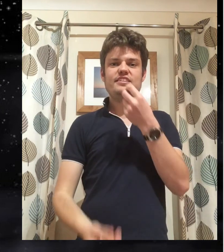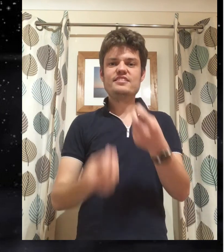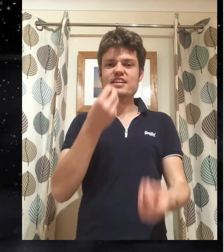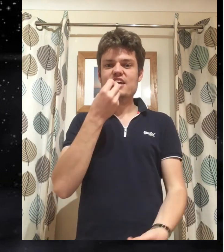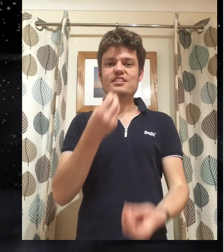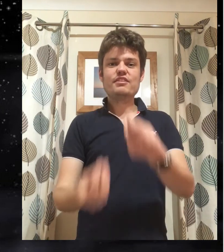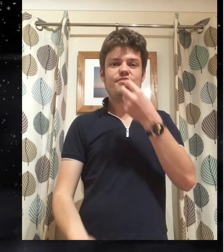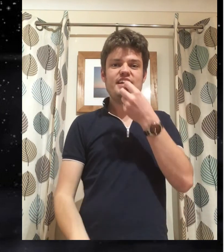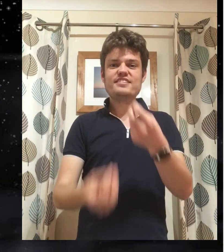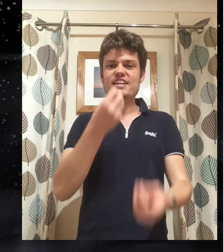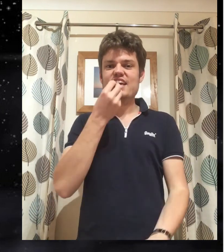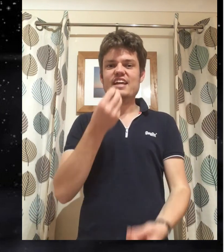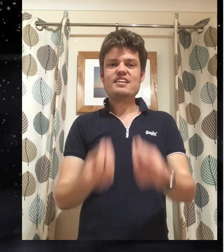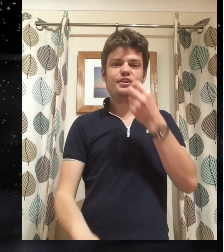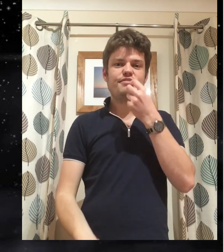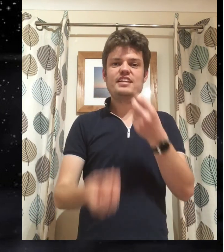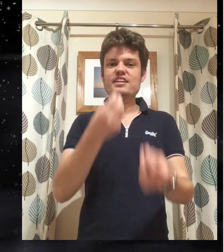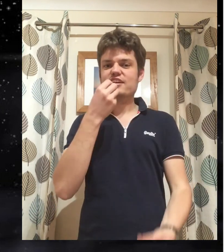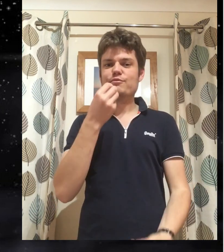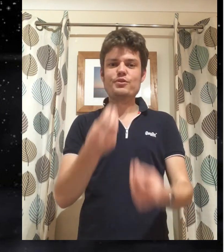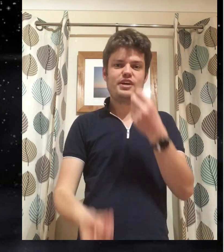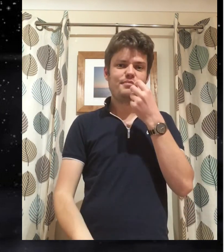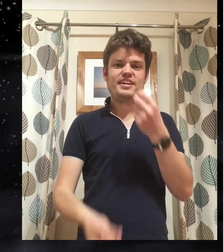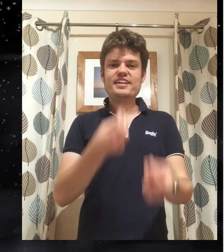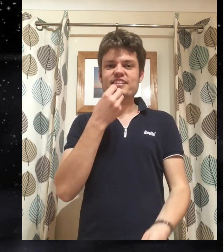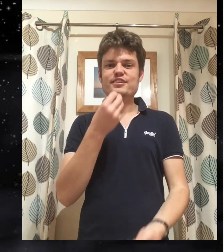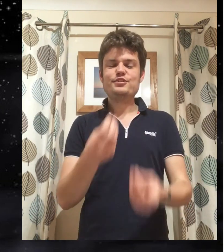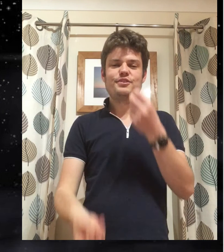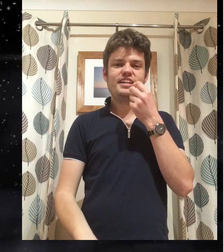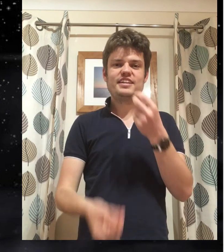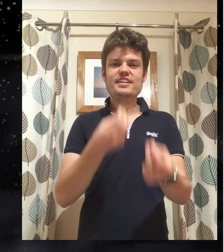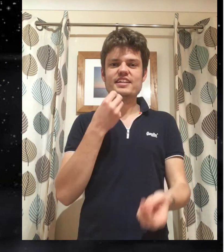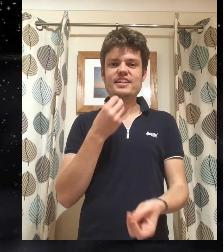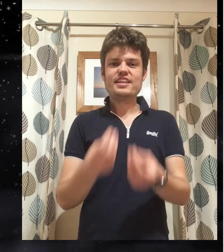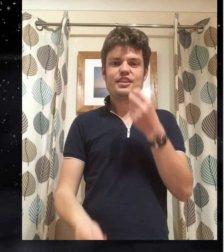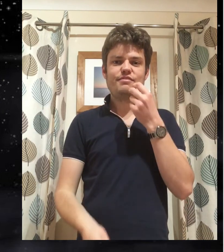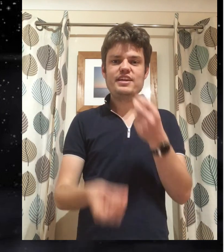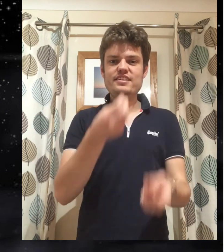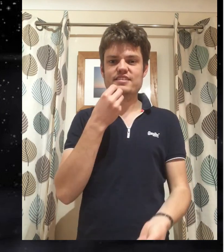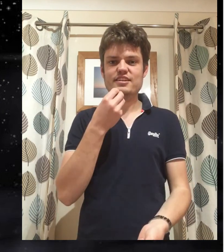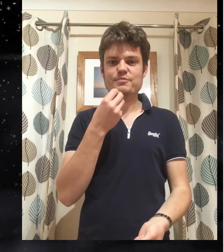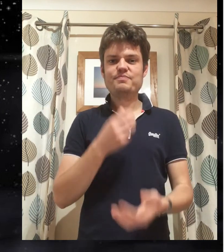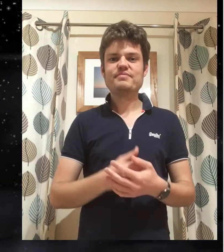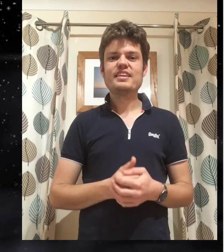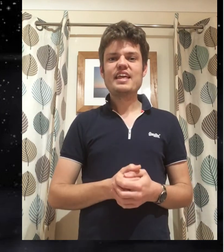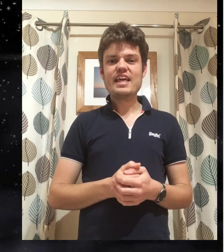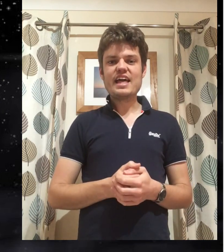feast so for feast it's like you're feeding yourself all the time to join the feast